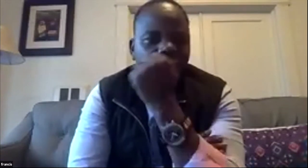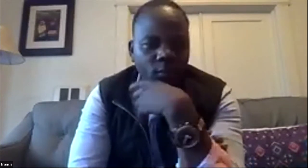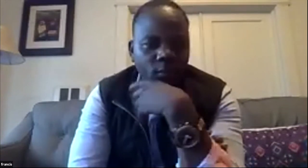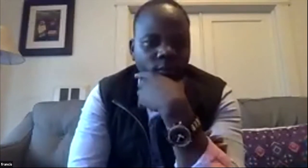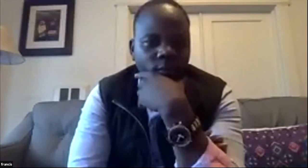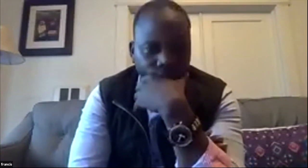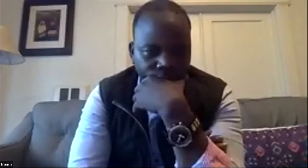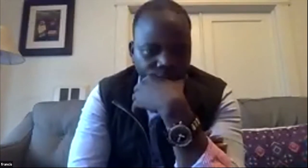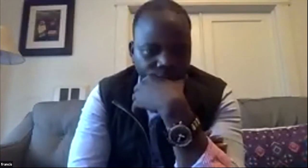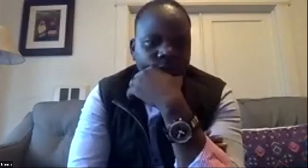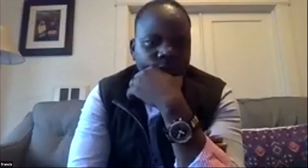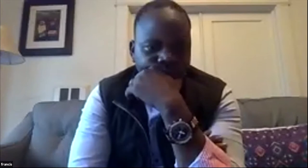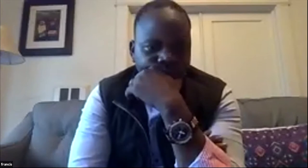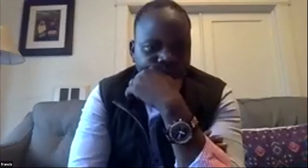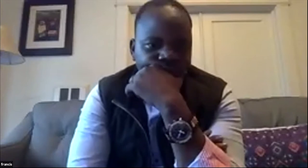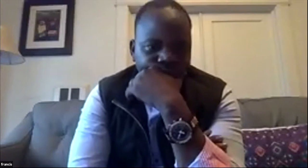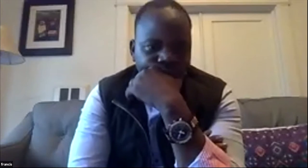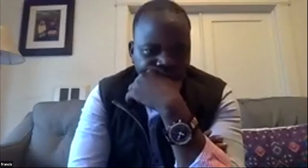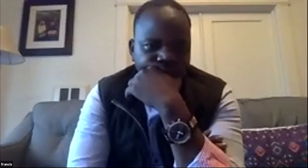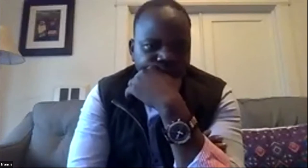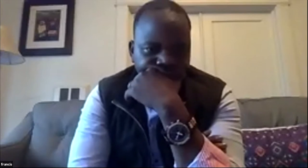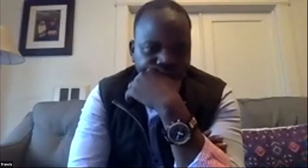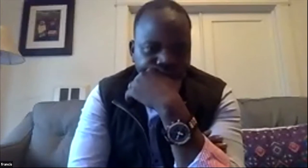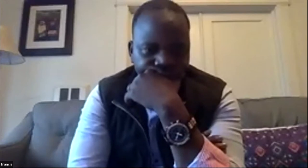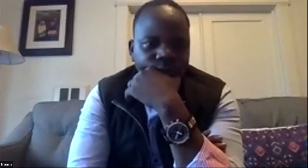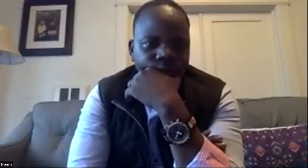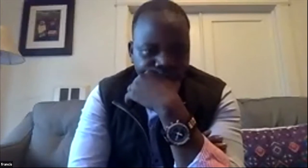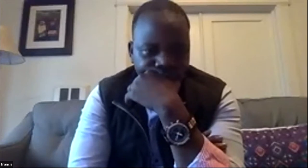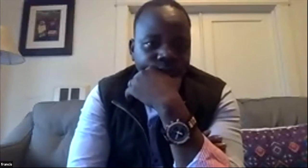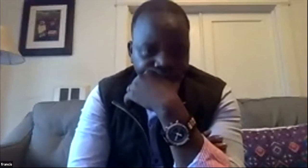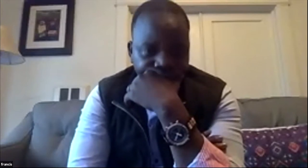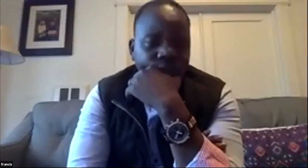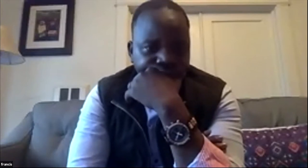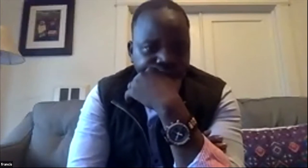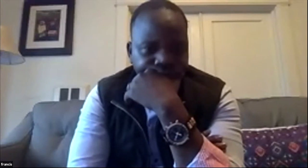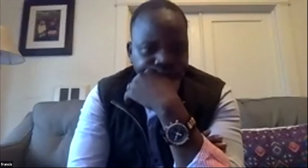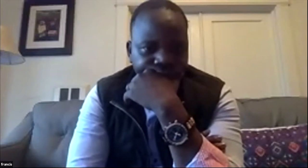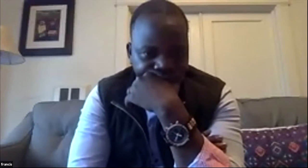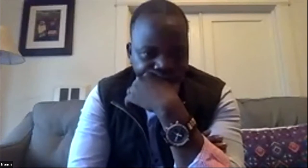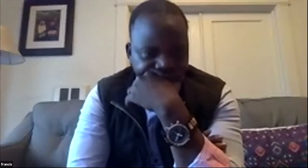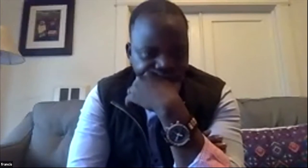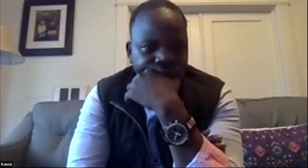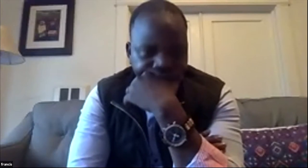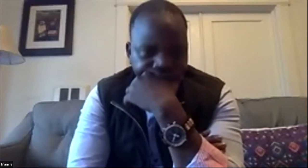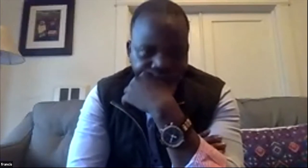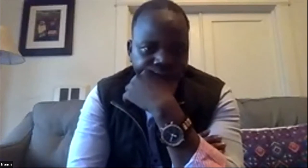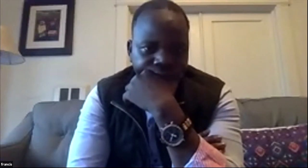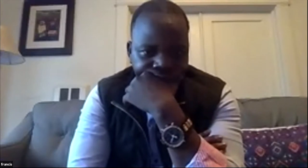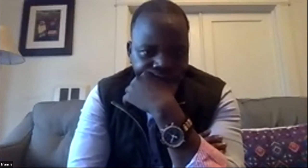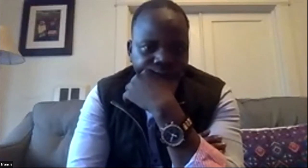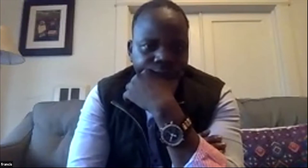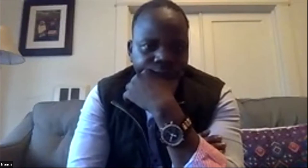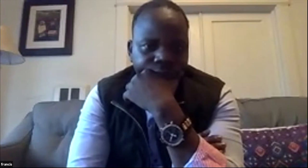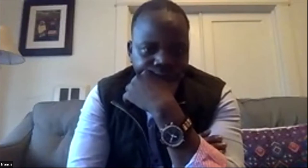as because of its inherent capacity for communication